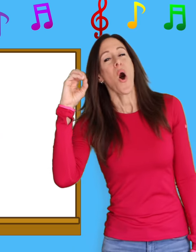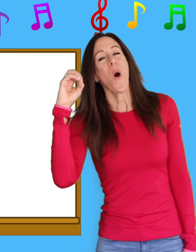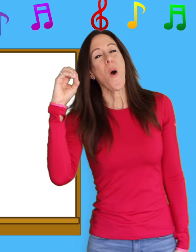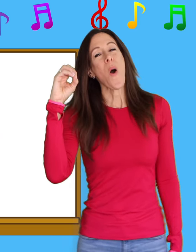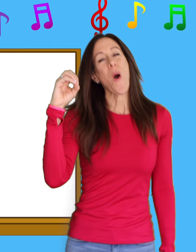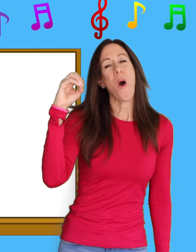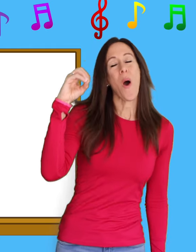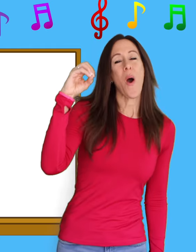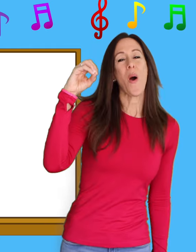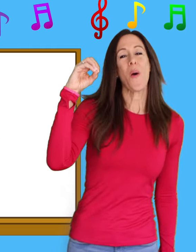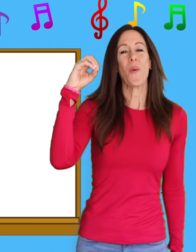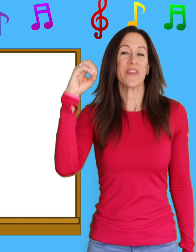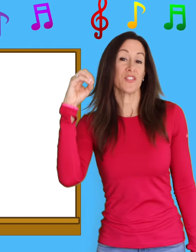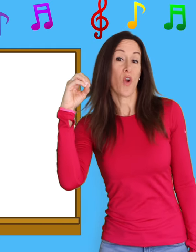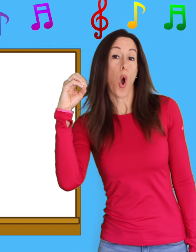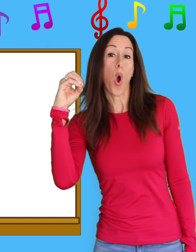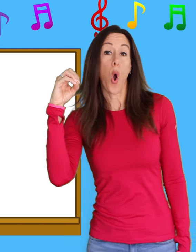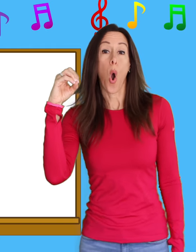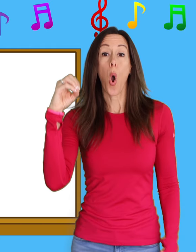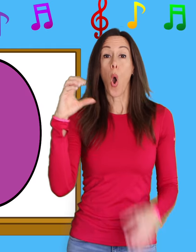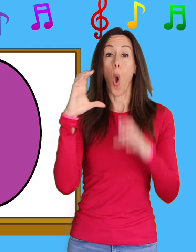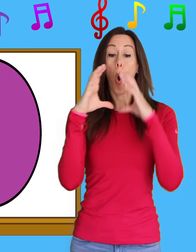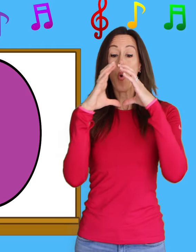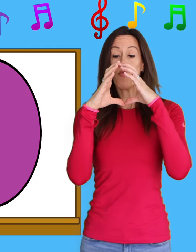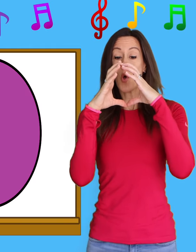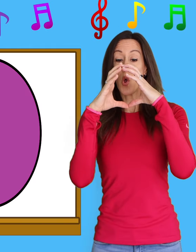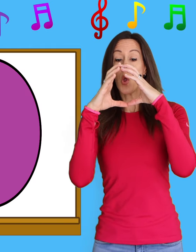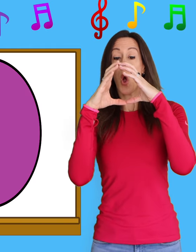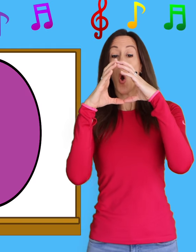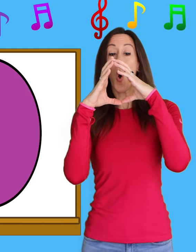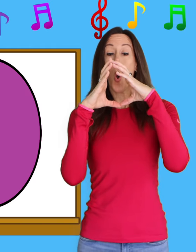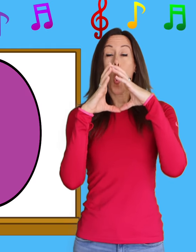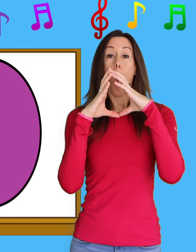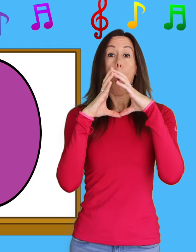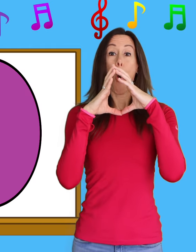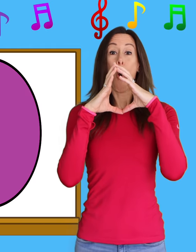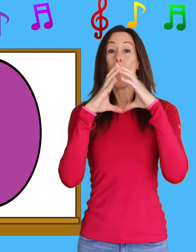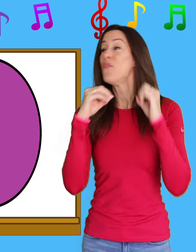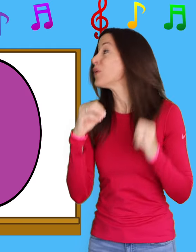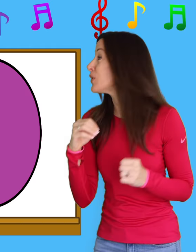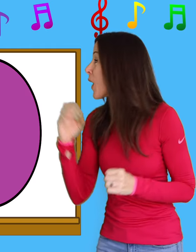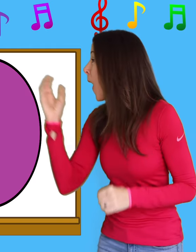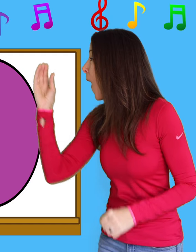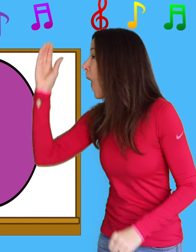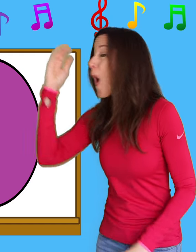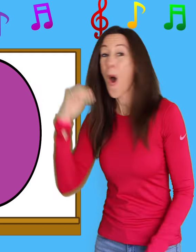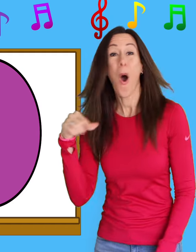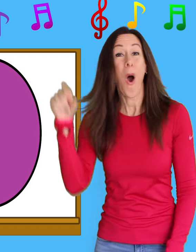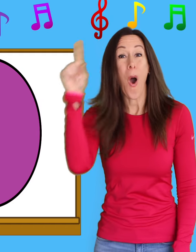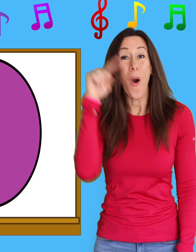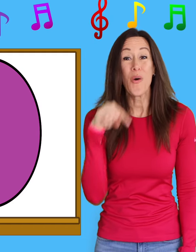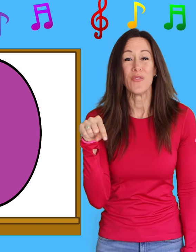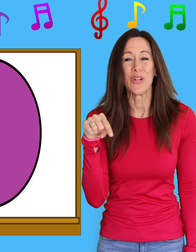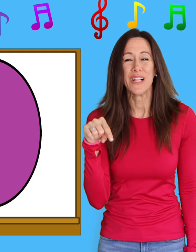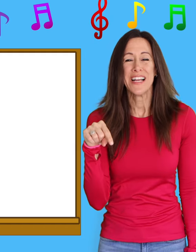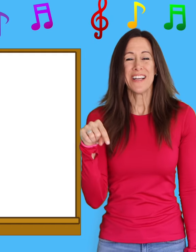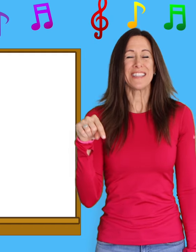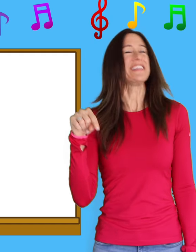O is for O-O-Oval, O-O-Oval, O-O-Oval P